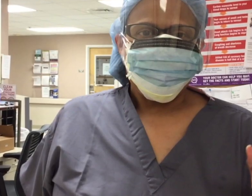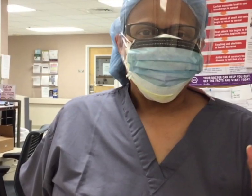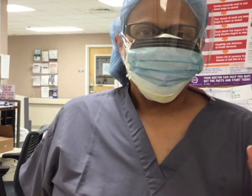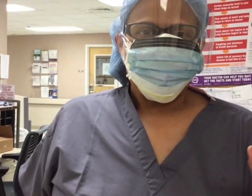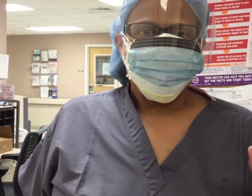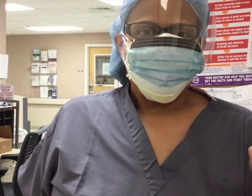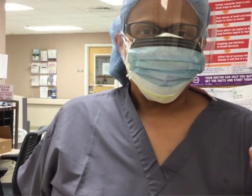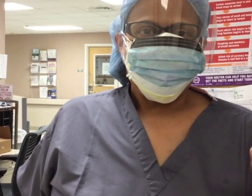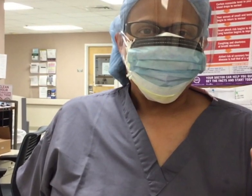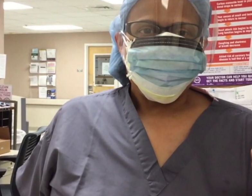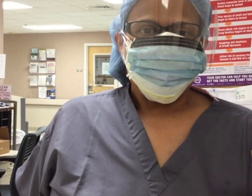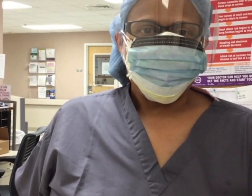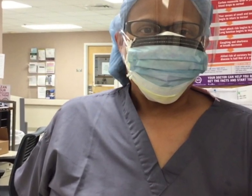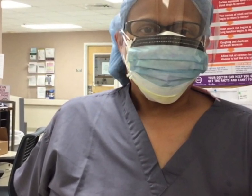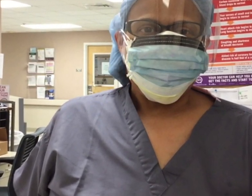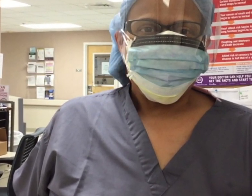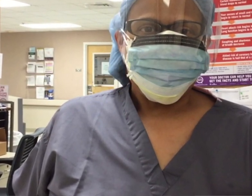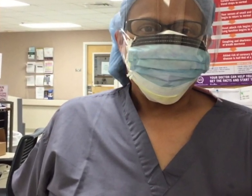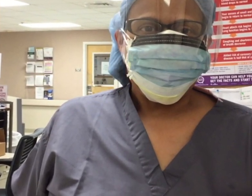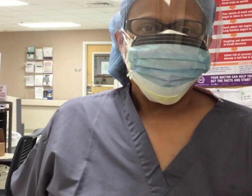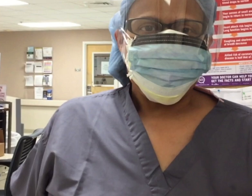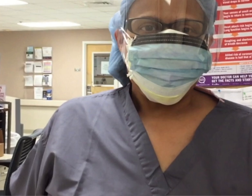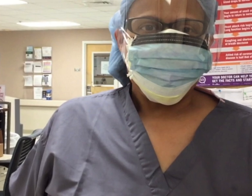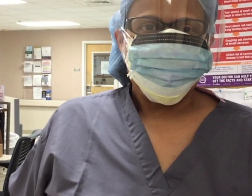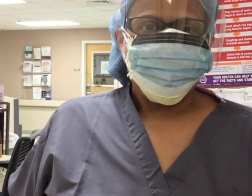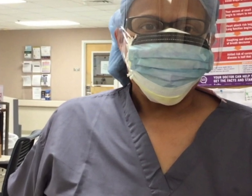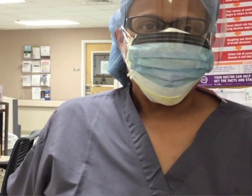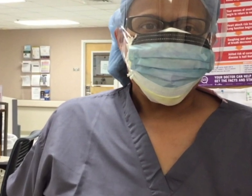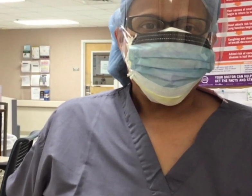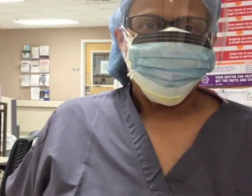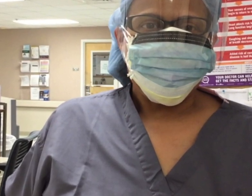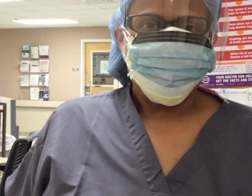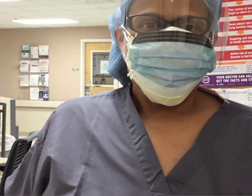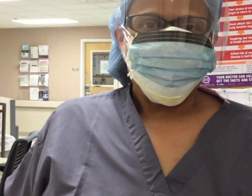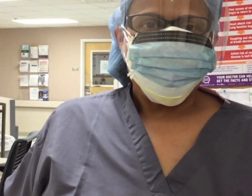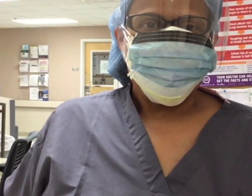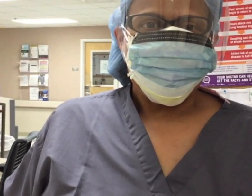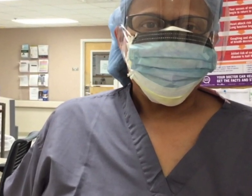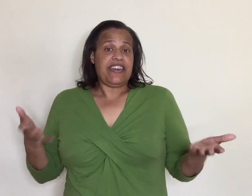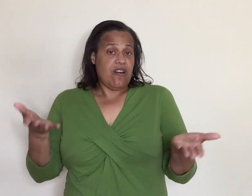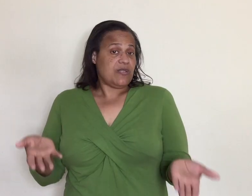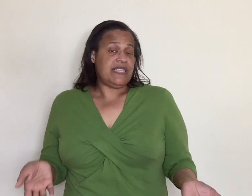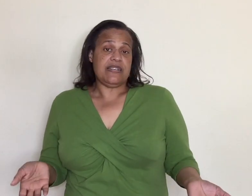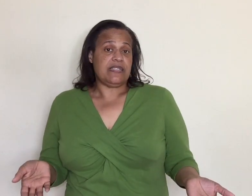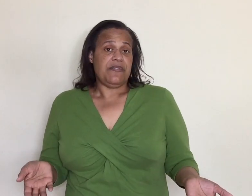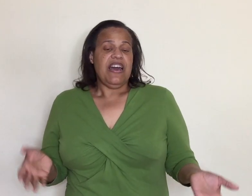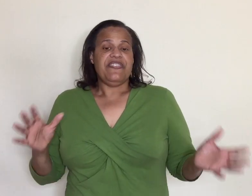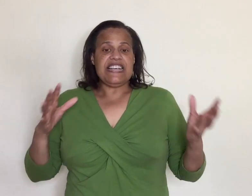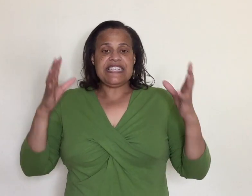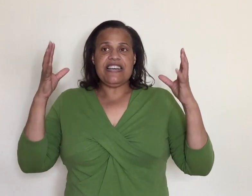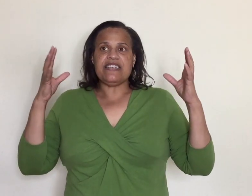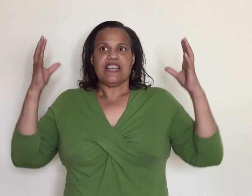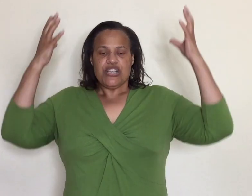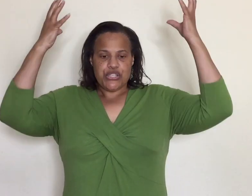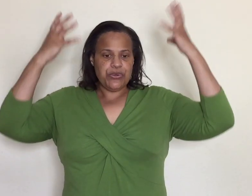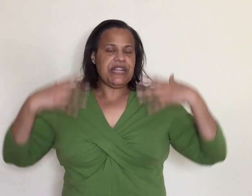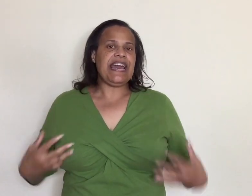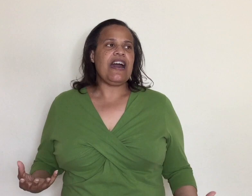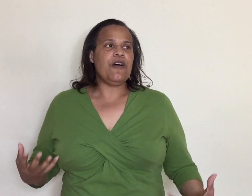and our uh gowns so they don't see pictures of us they don't get to see us like y'all see us they see us suited down